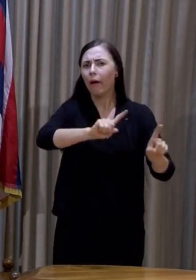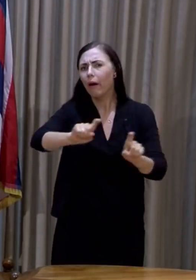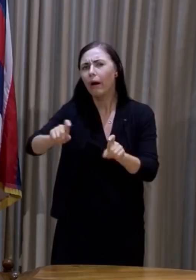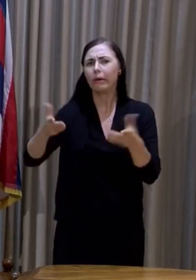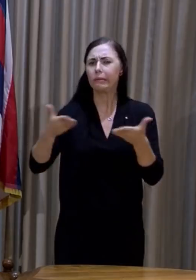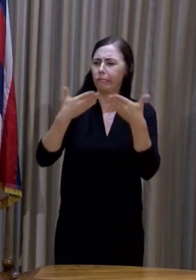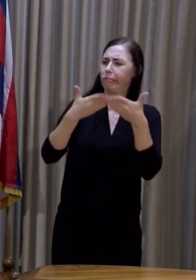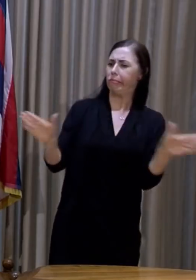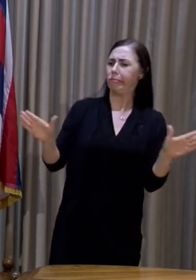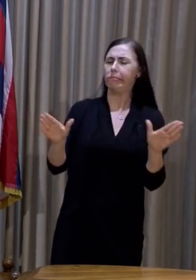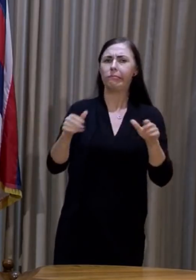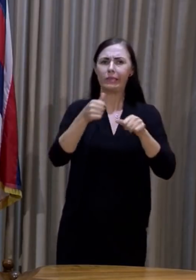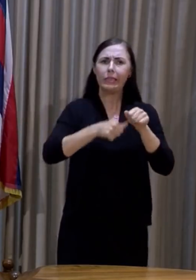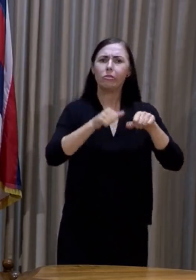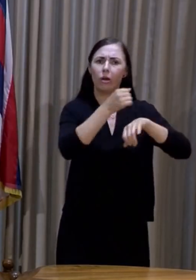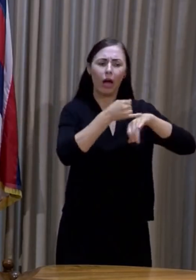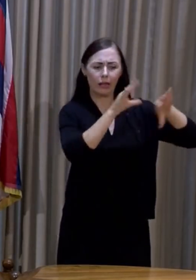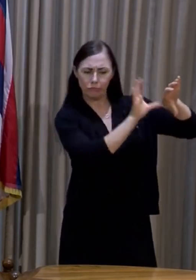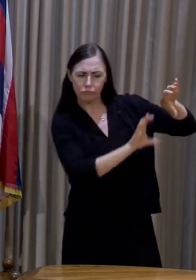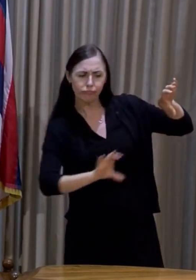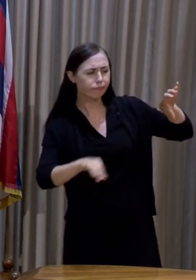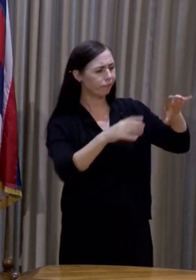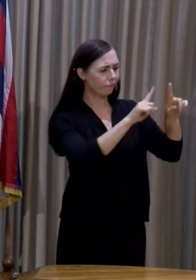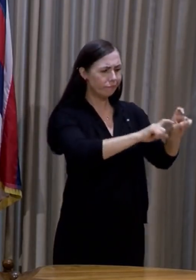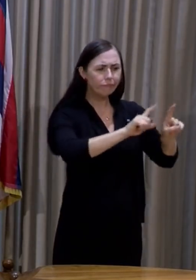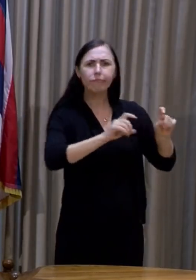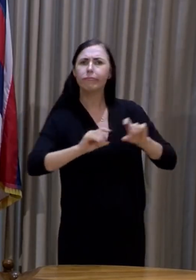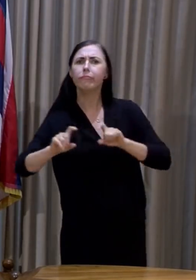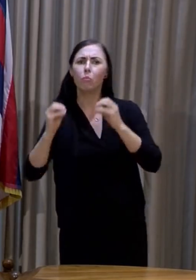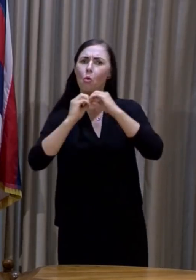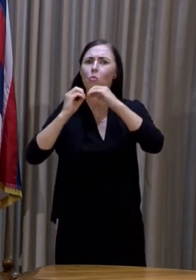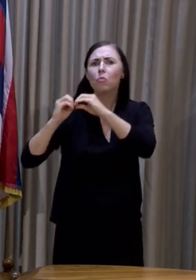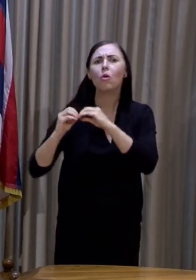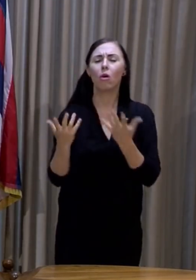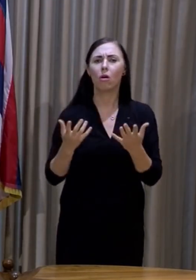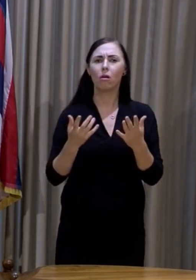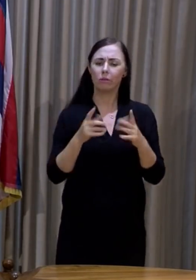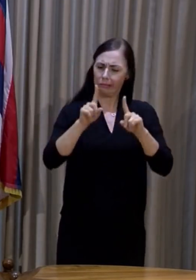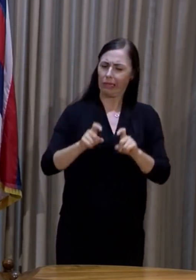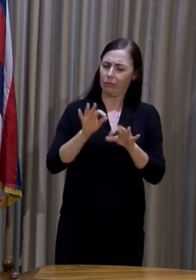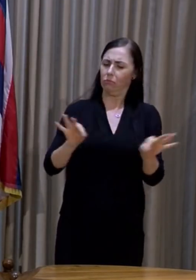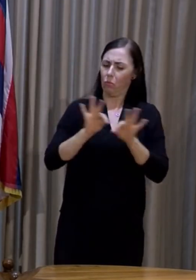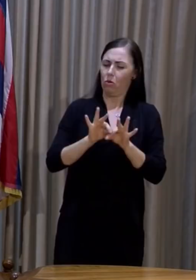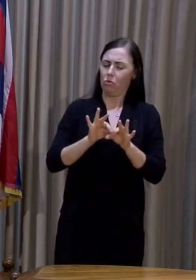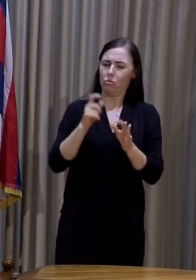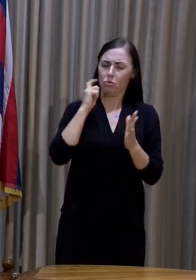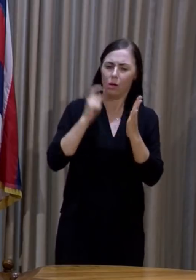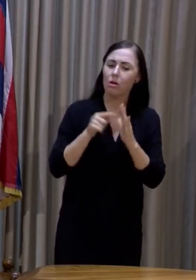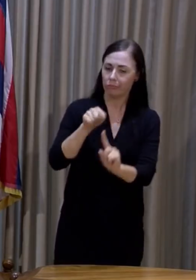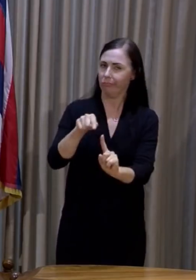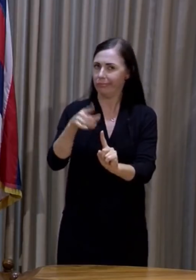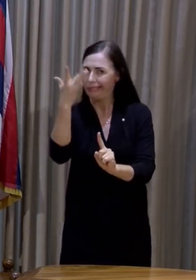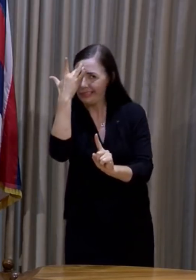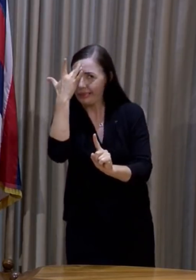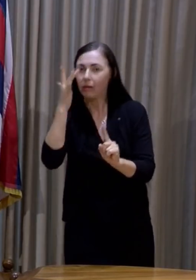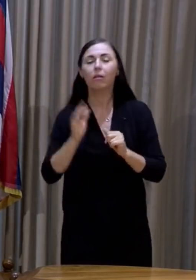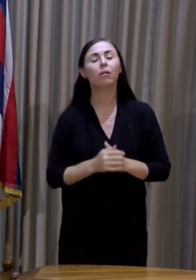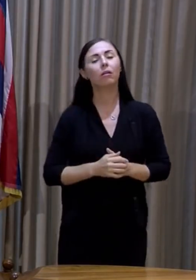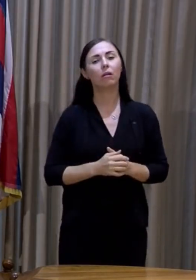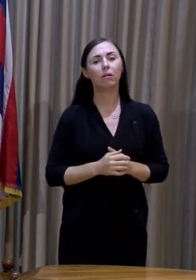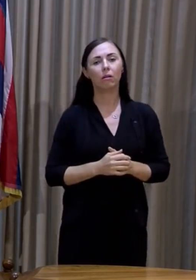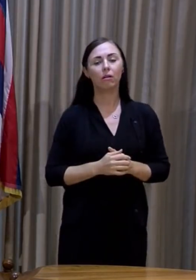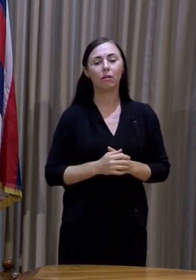that testing is helping us identify those who are sick. But we do know that these